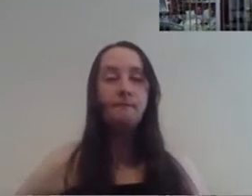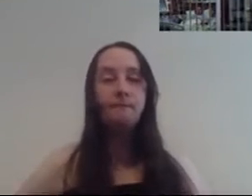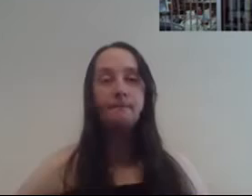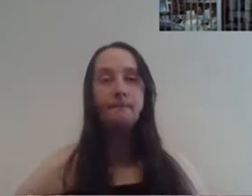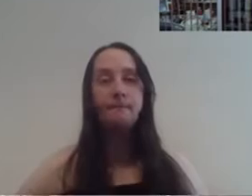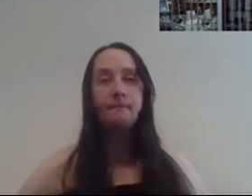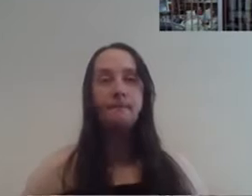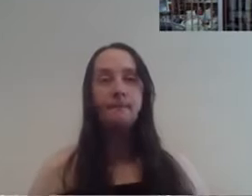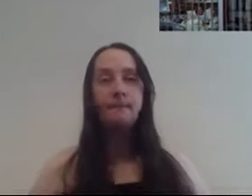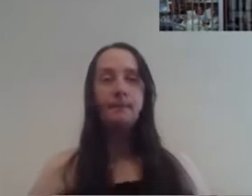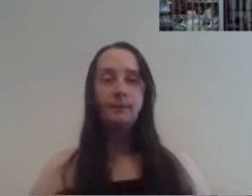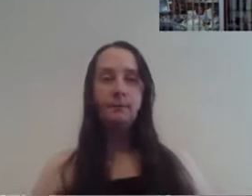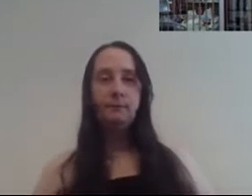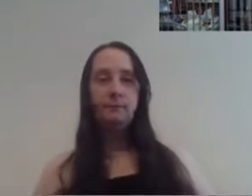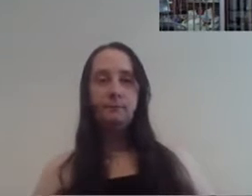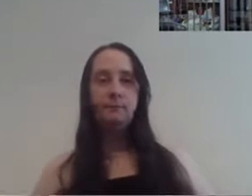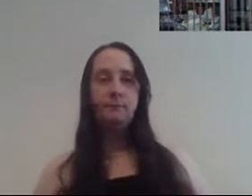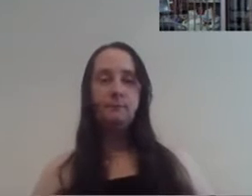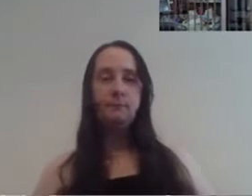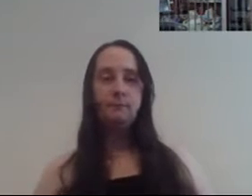not only what their small minds can comprehend